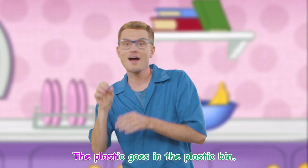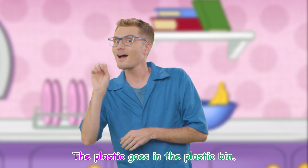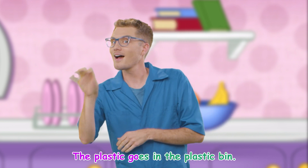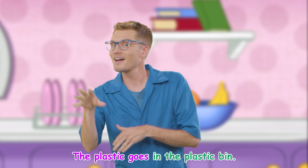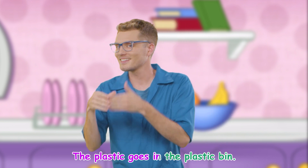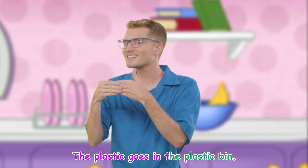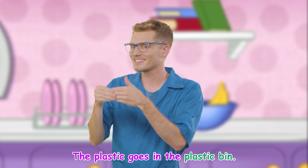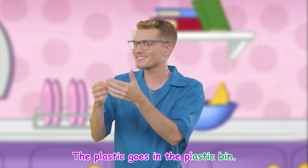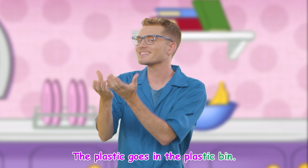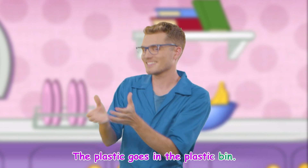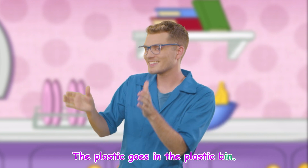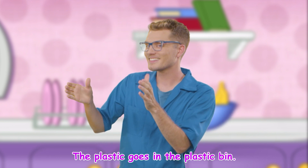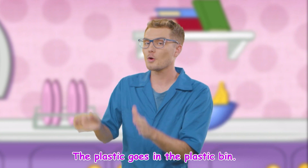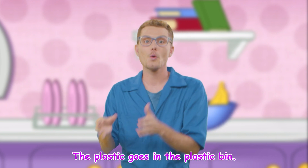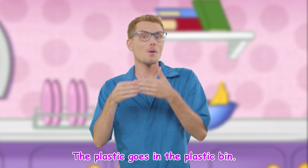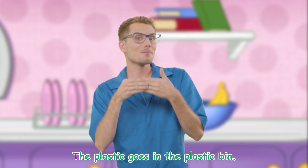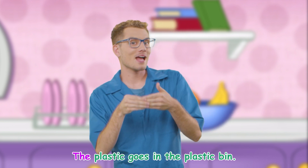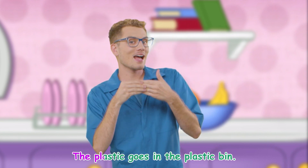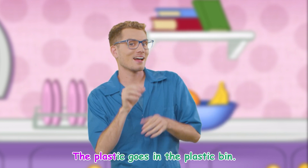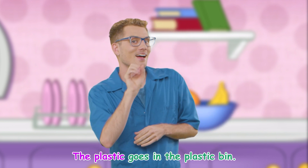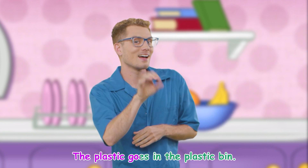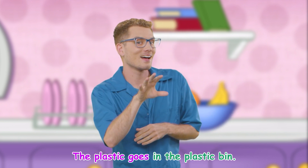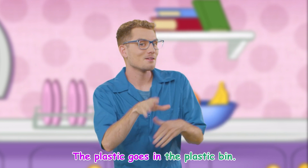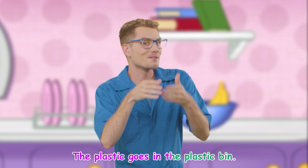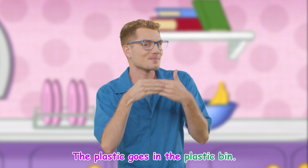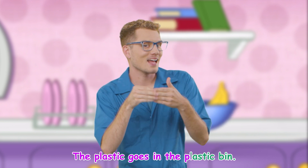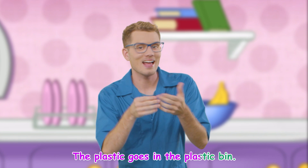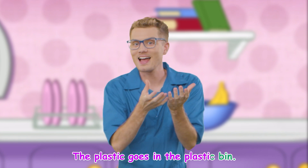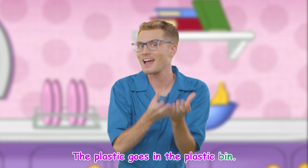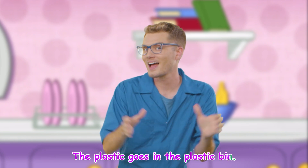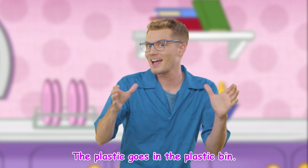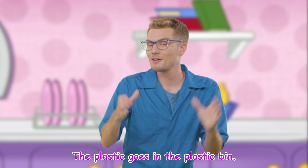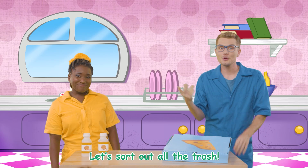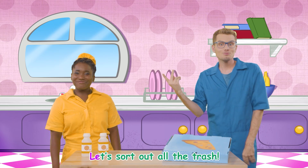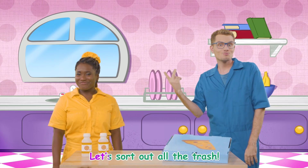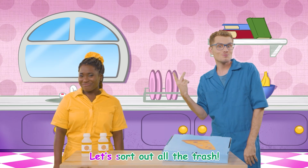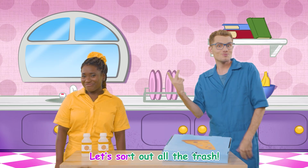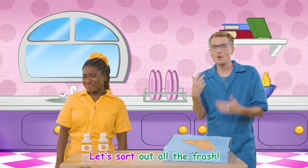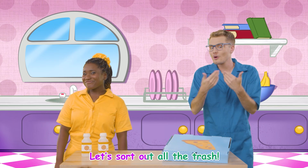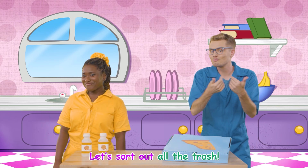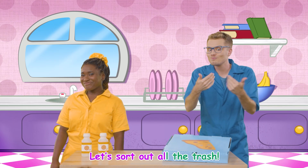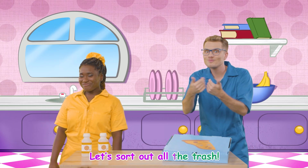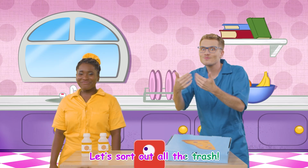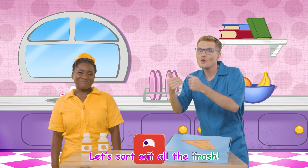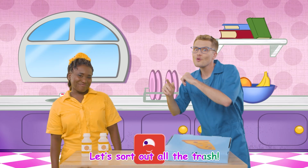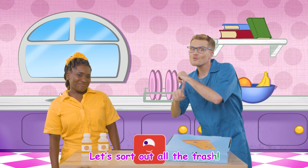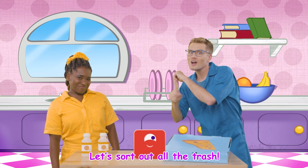goes in the plastic bin. The plastic goes in the plastic bin. Let's sort out all the trash.